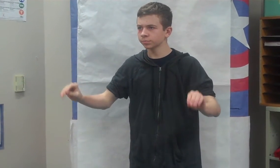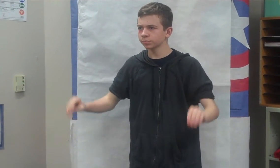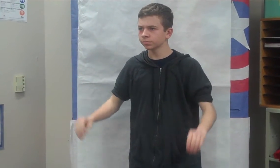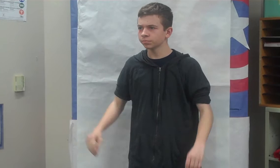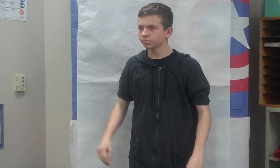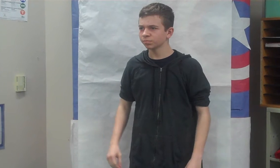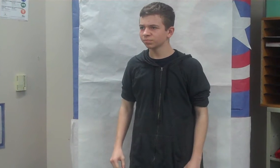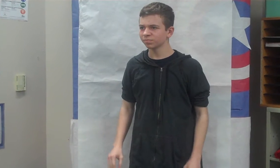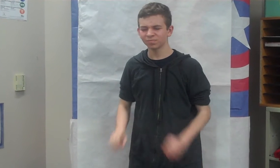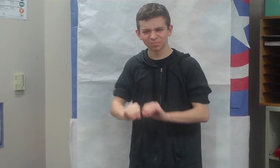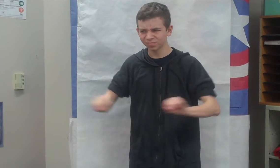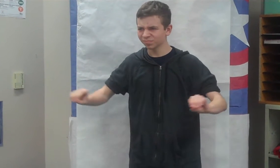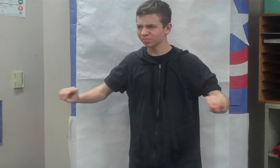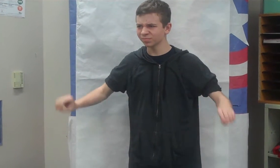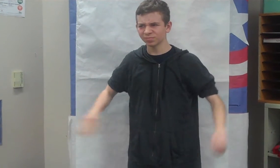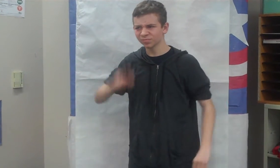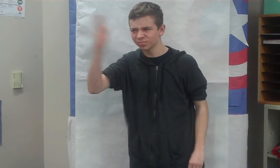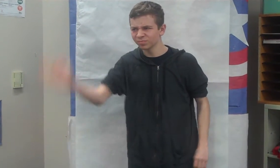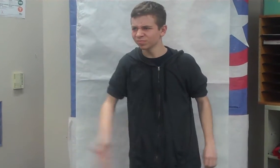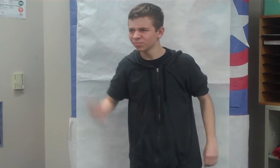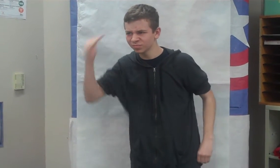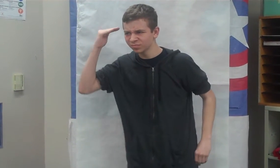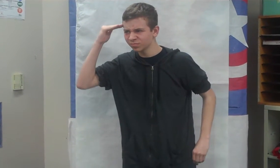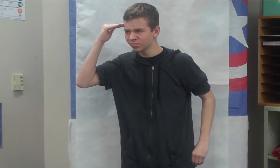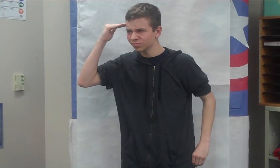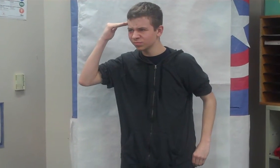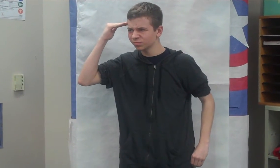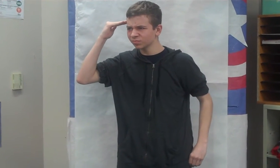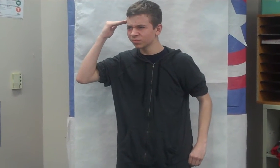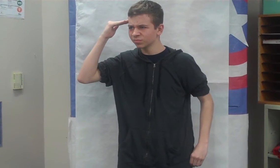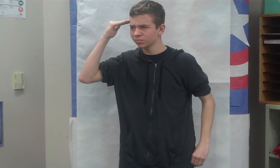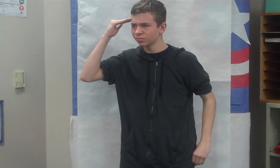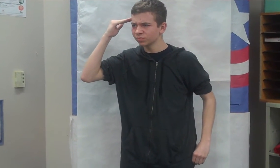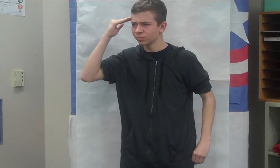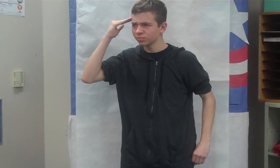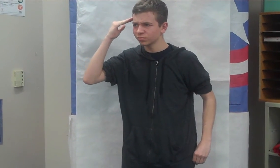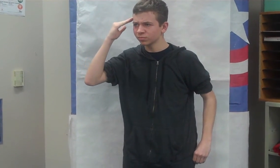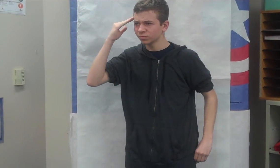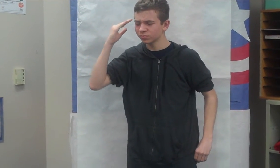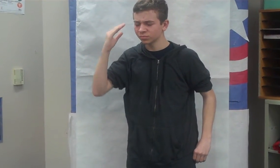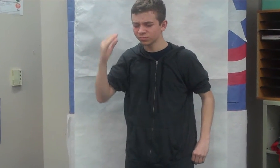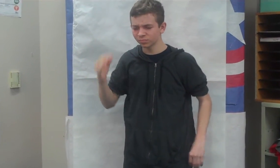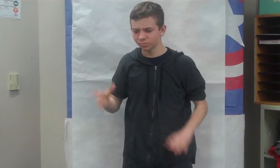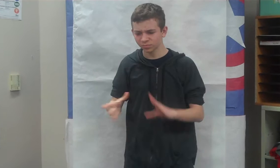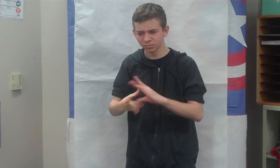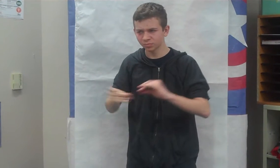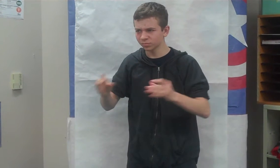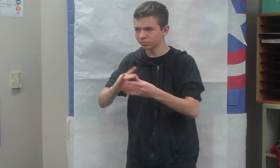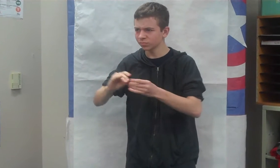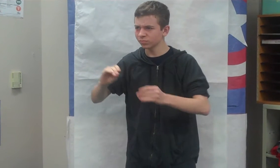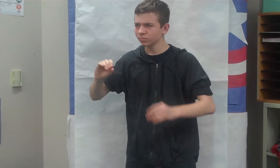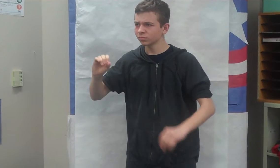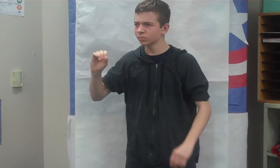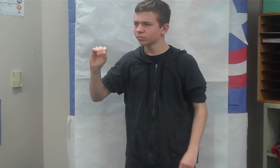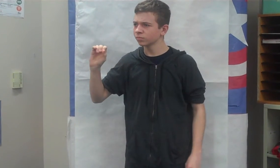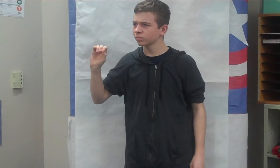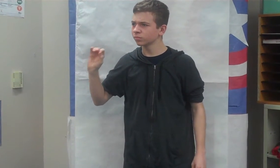No one will ever know The sorry tale